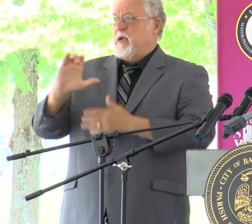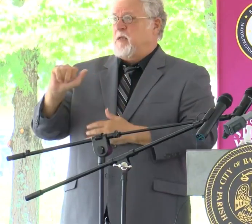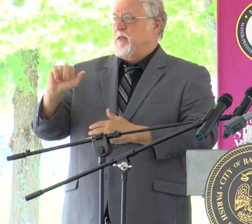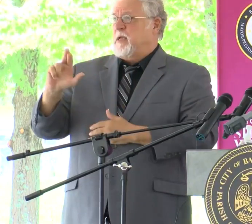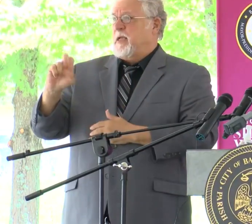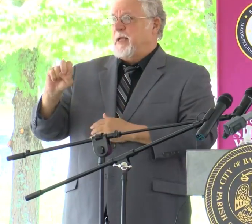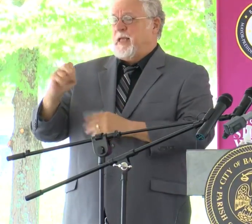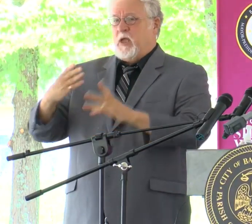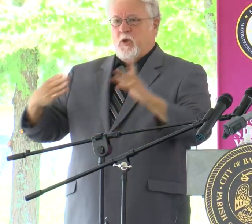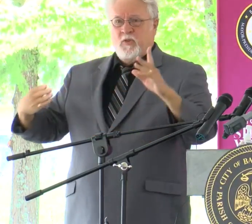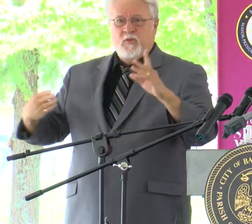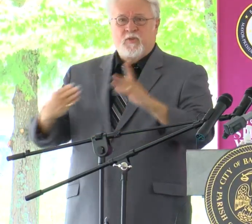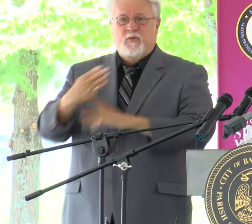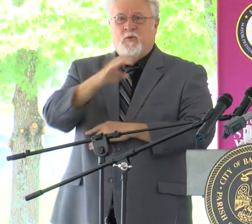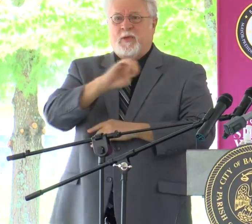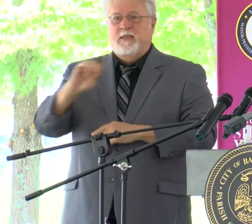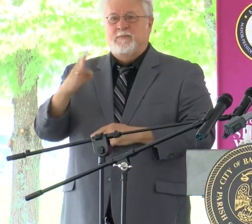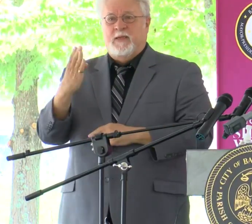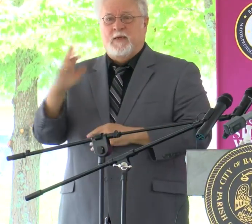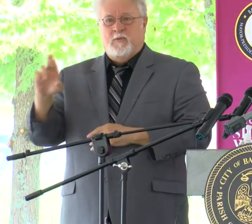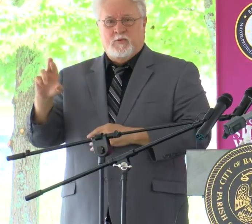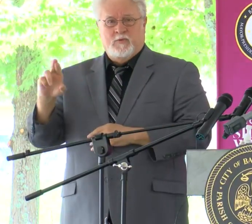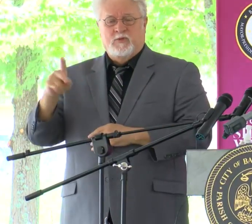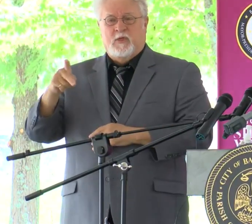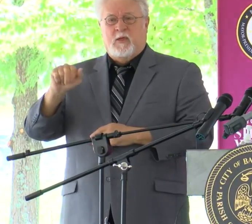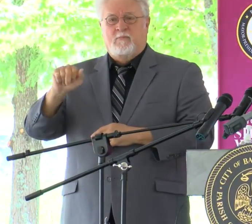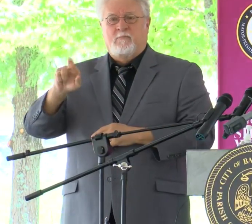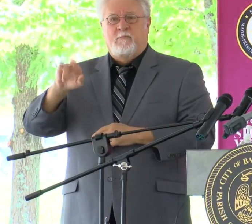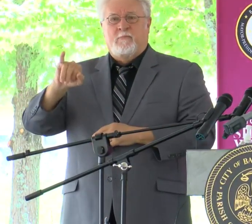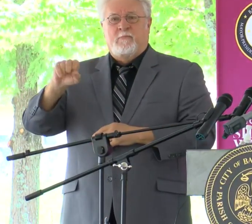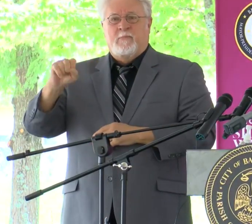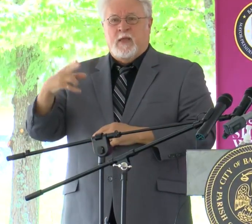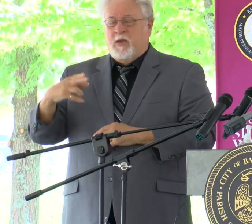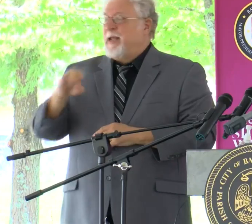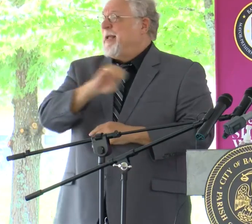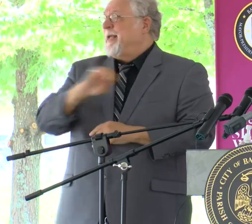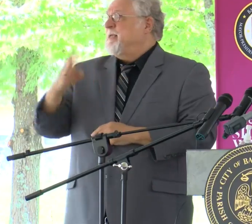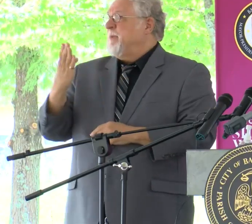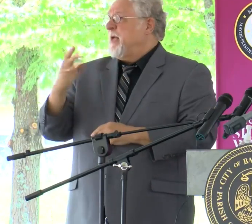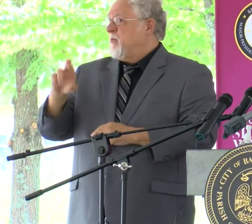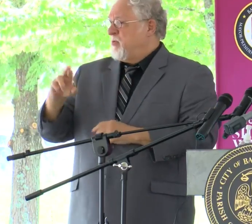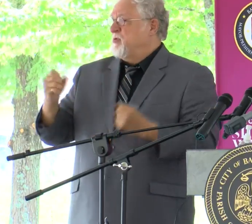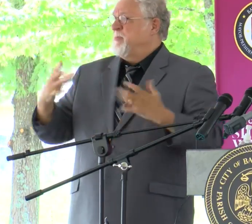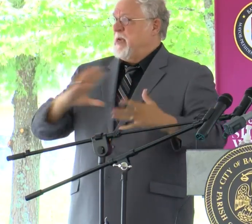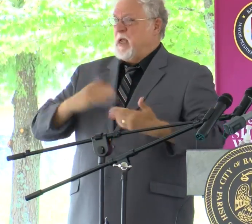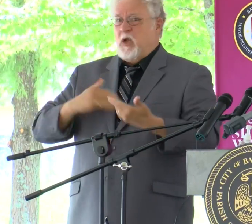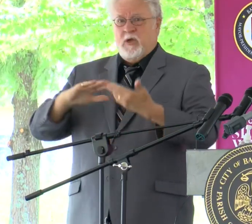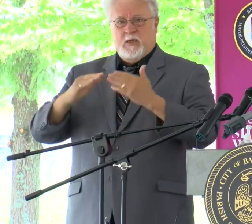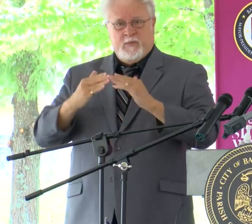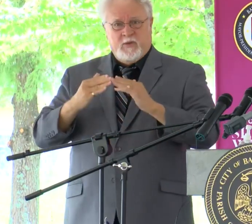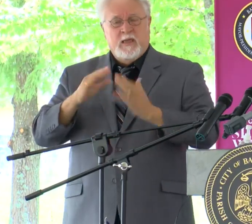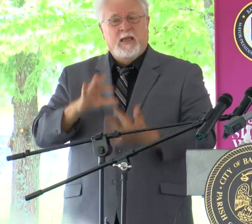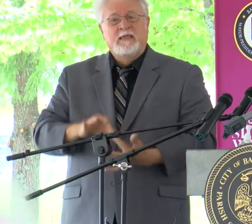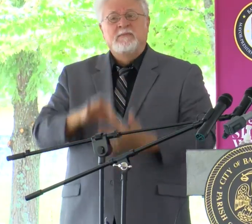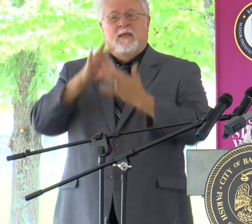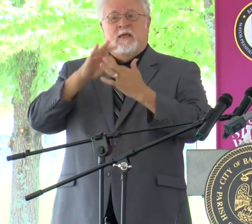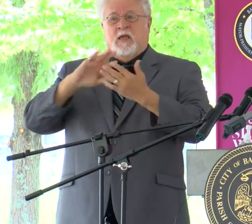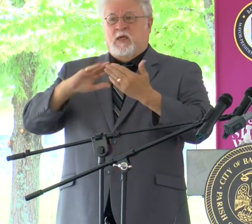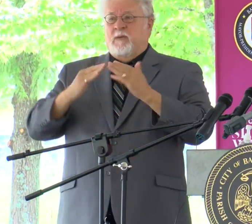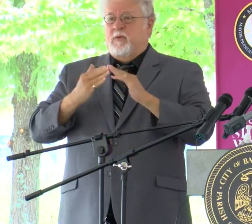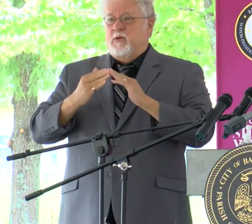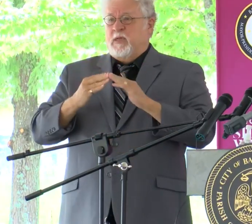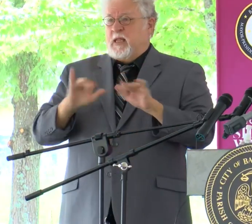throughout East Baton Rouge Parish. In East Baton Rouge Parish, many of our communities, especially communities